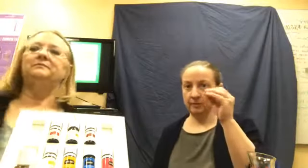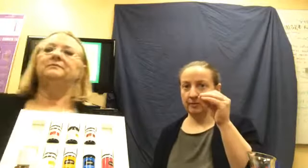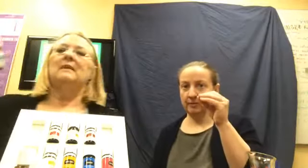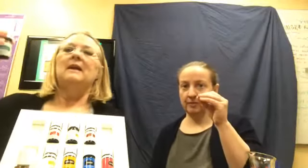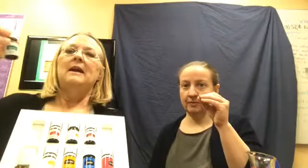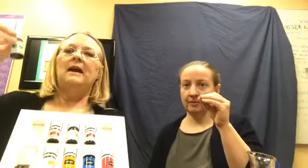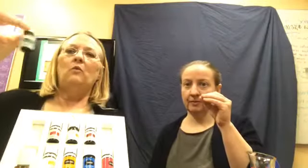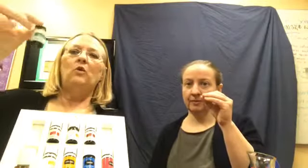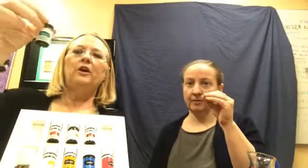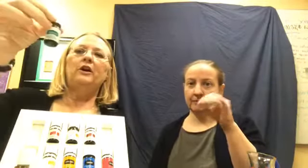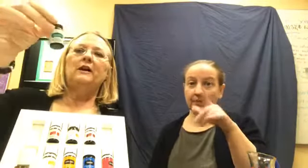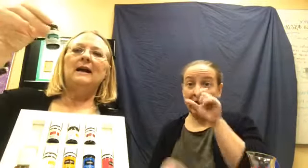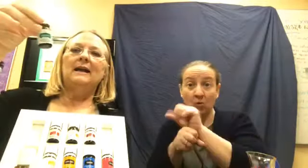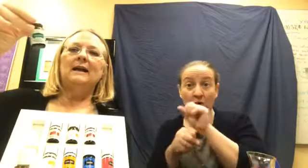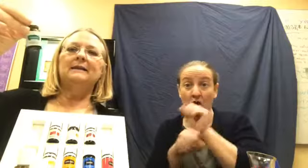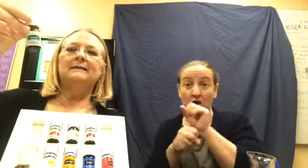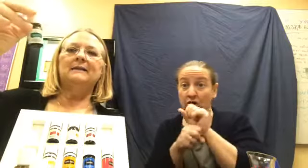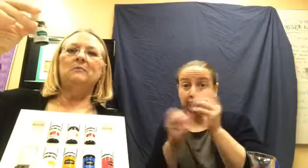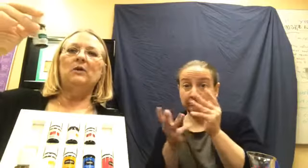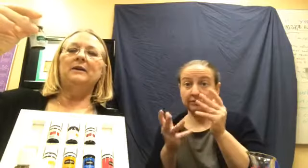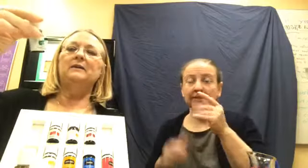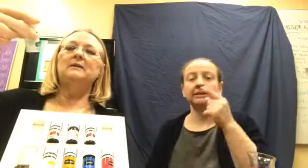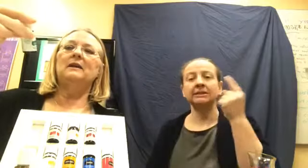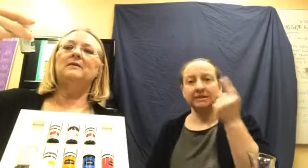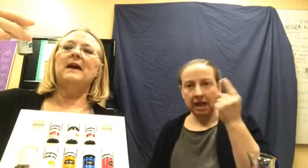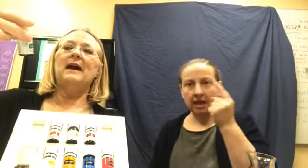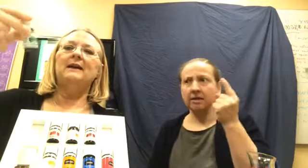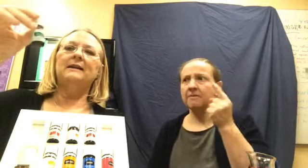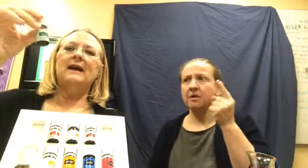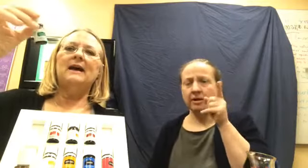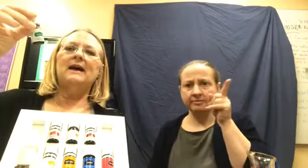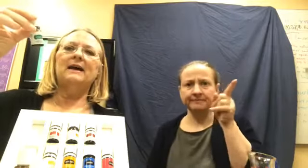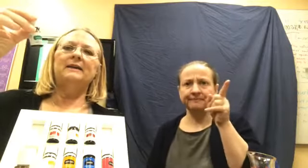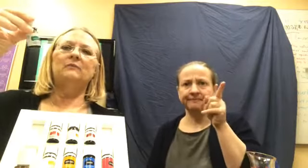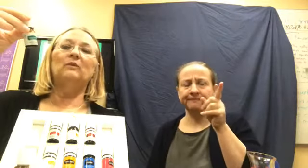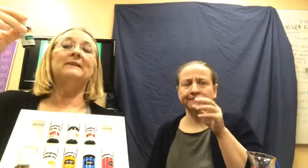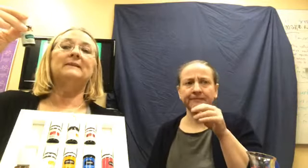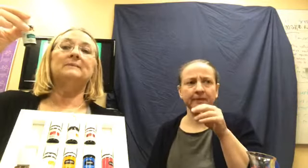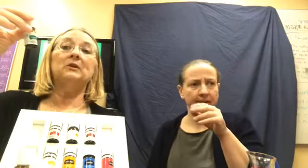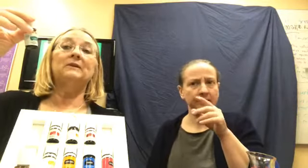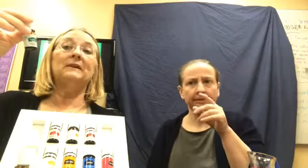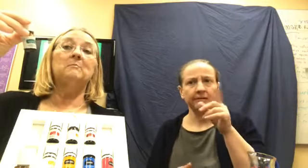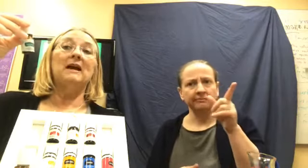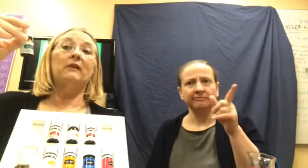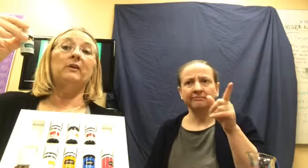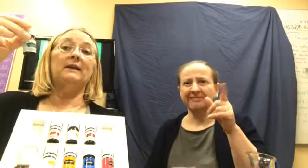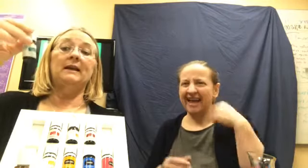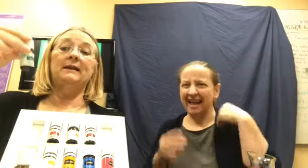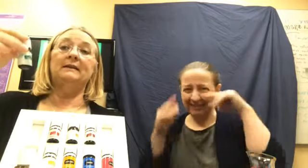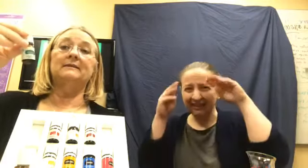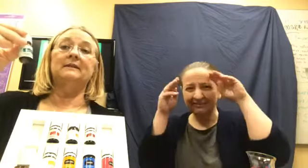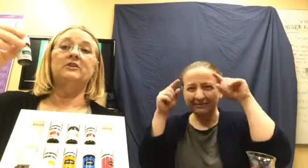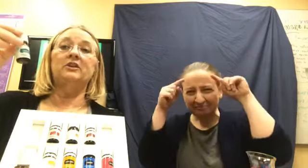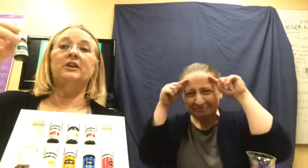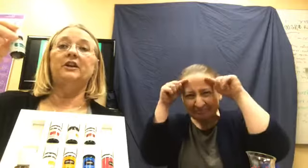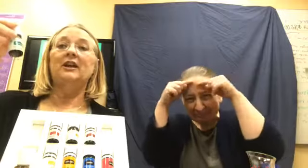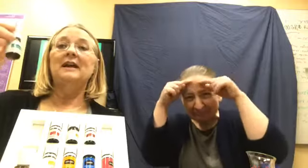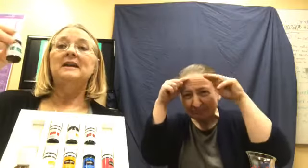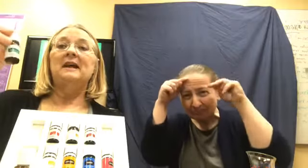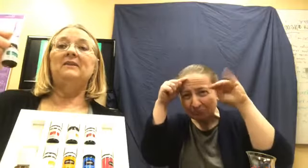at work, I had someone that had, was experiencing migraine headaches this year. And